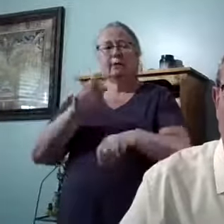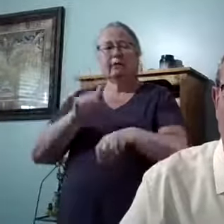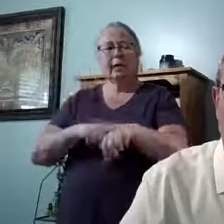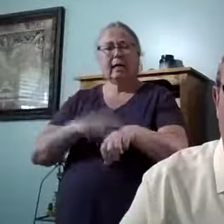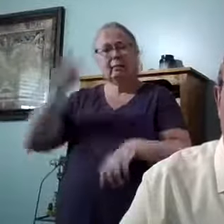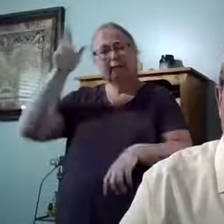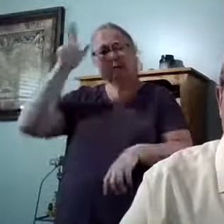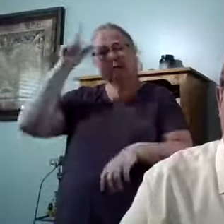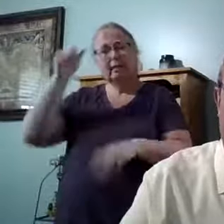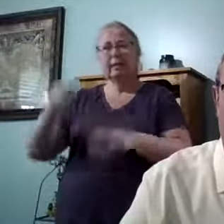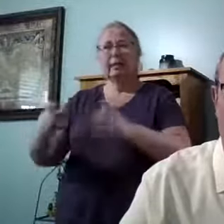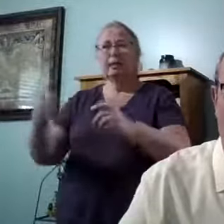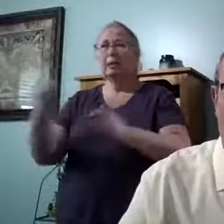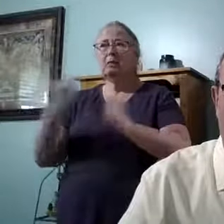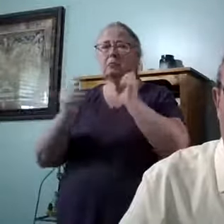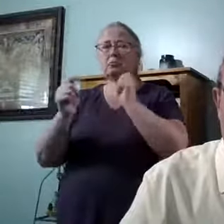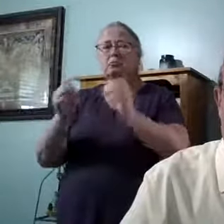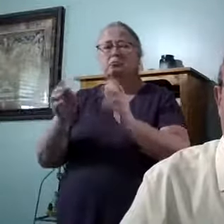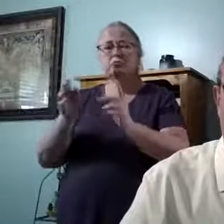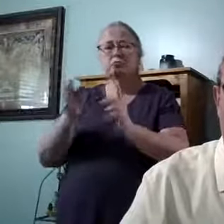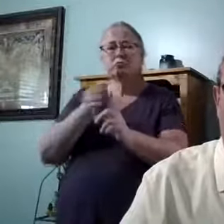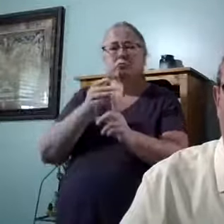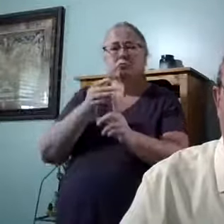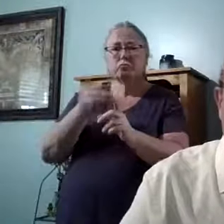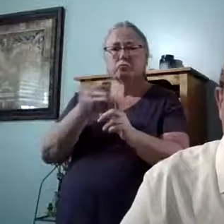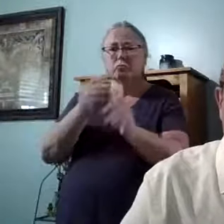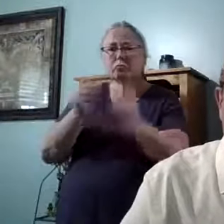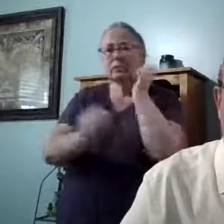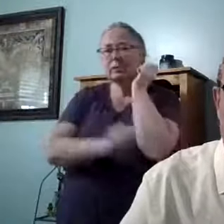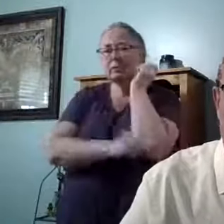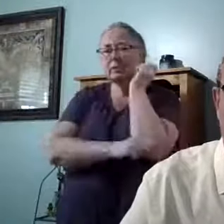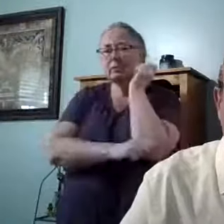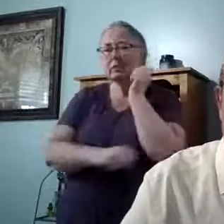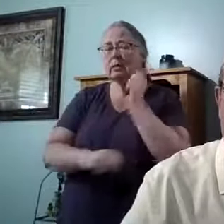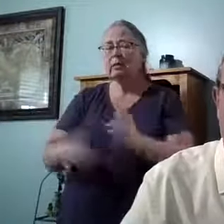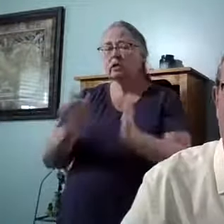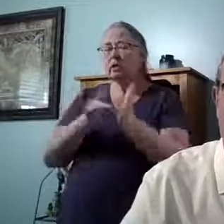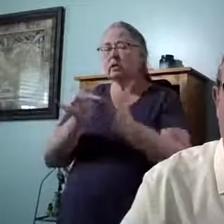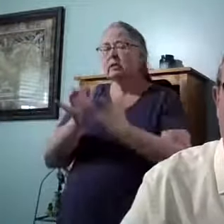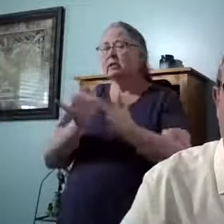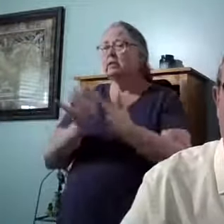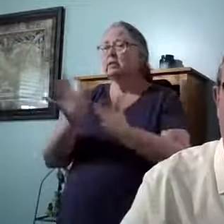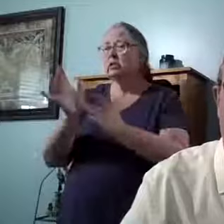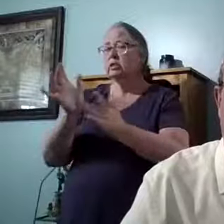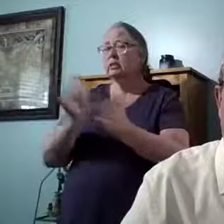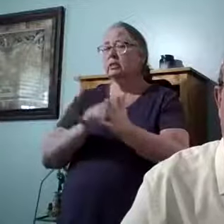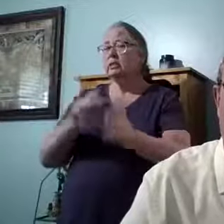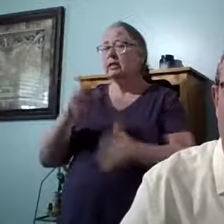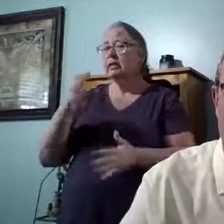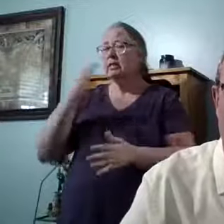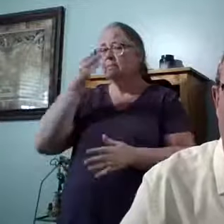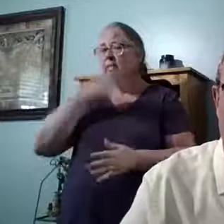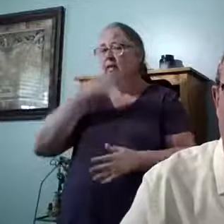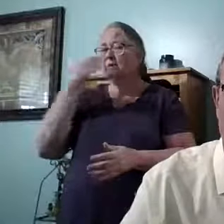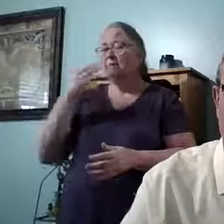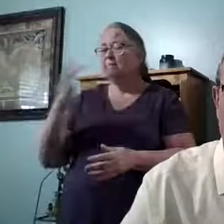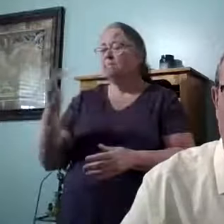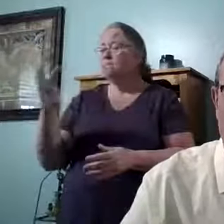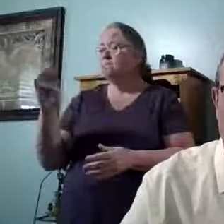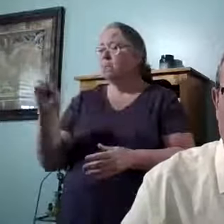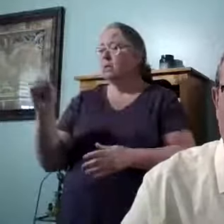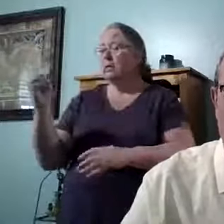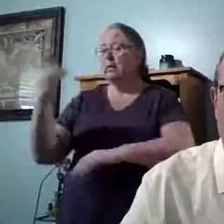he was in the wilderness, in the desert. He had fasted 40 days and 40 nights, just right after being baptized by John the Baptist.